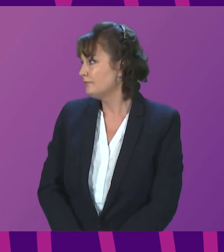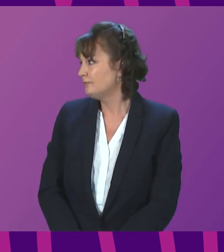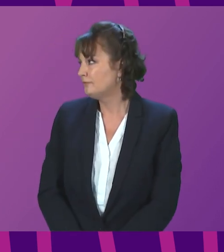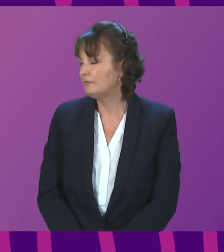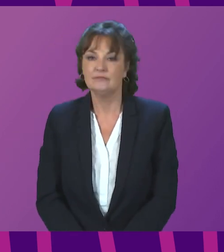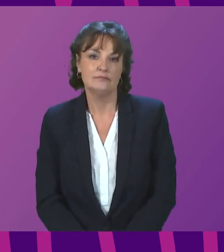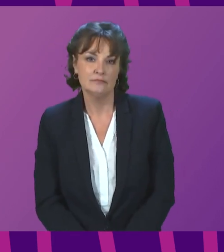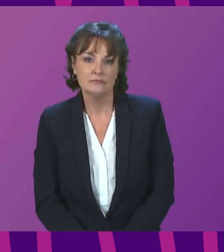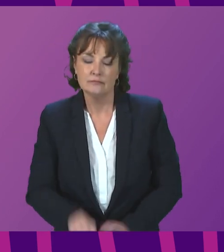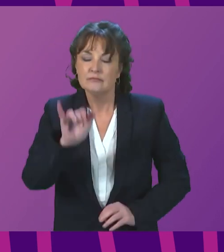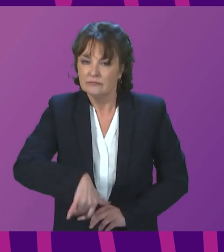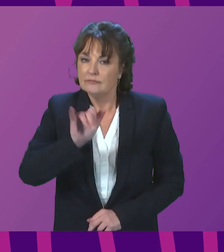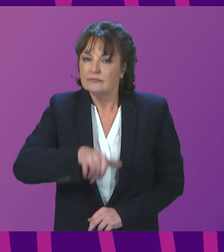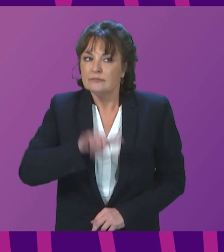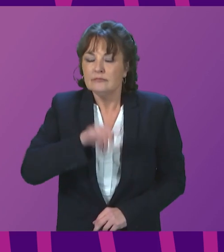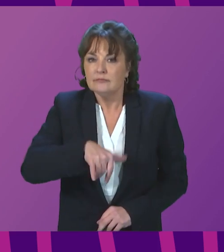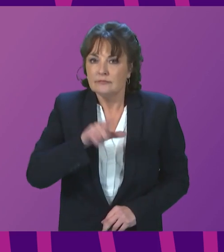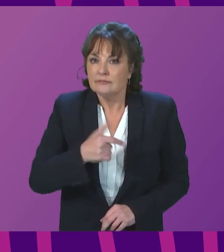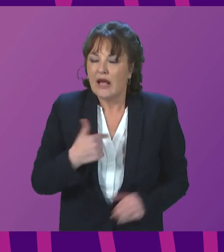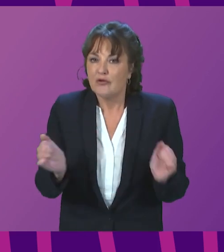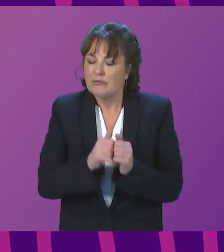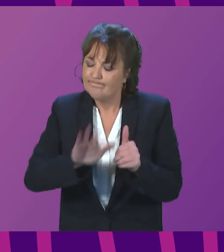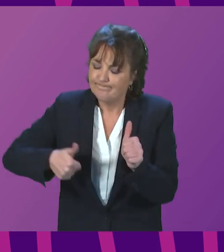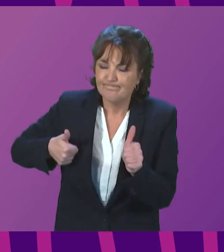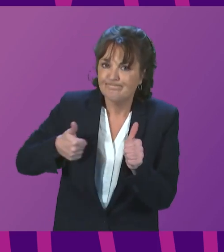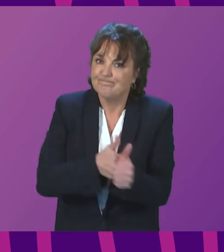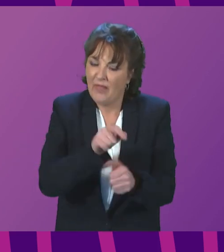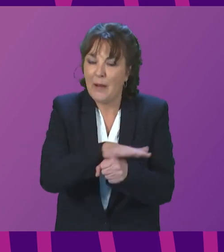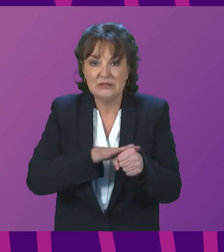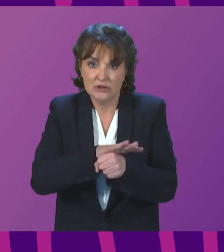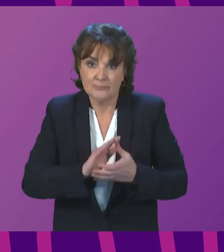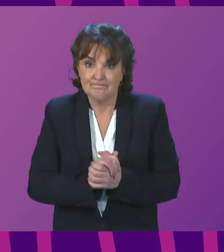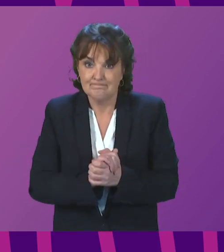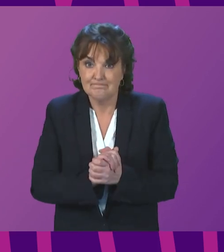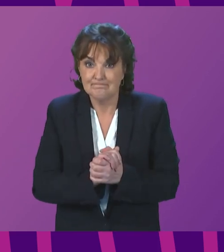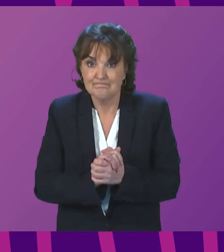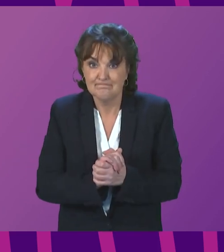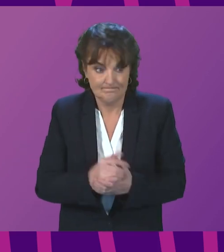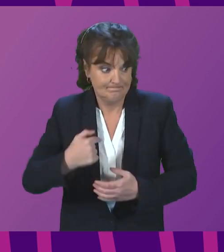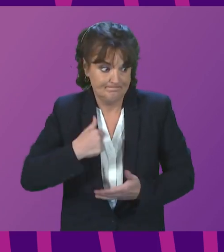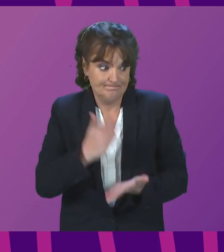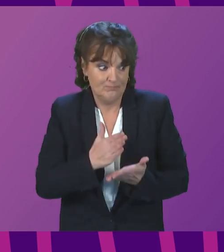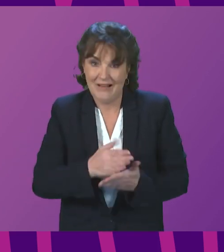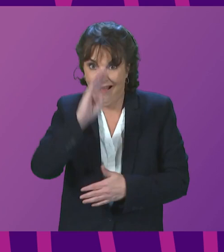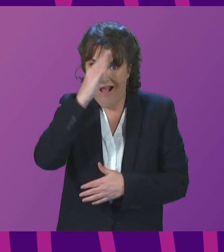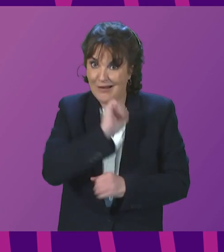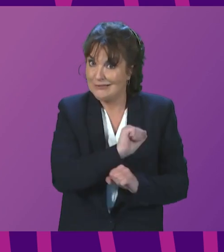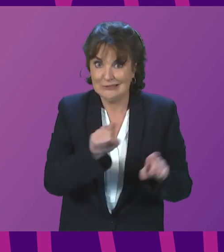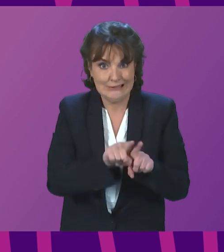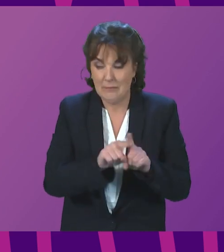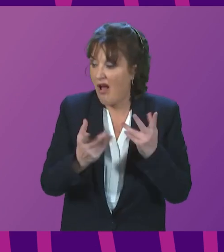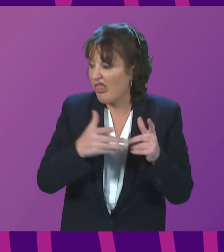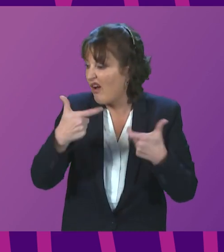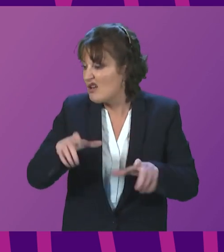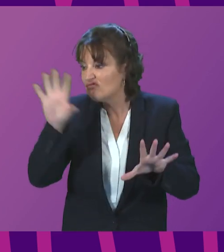I do. I strongly support that position. And that is the position that has been adopted by the Republic of Ireland and by